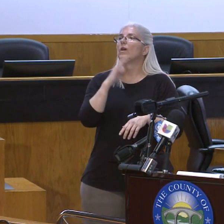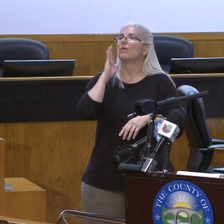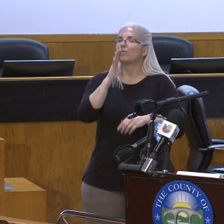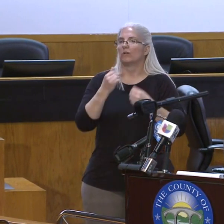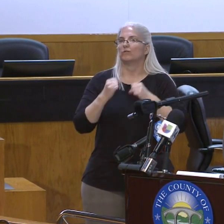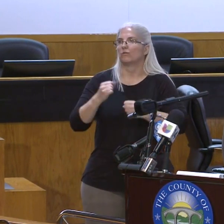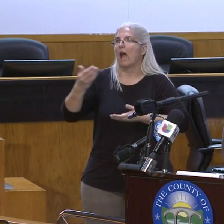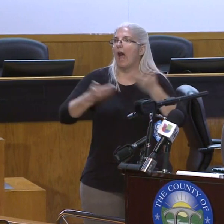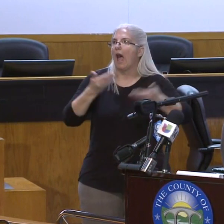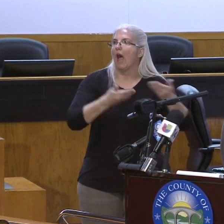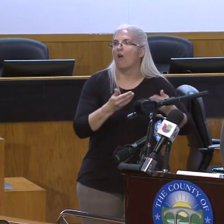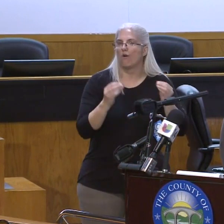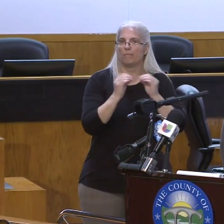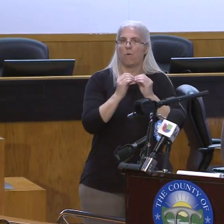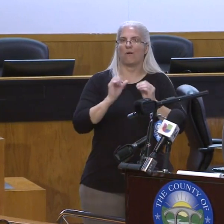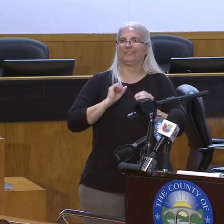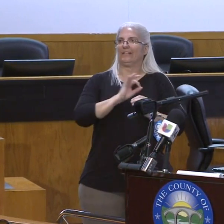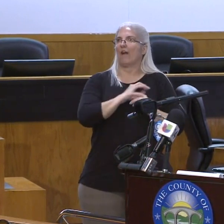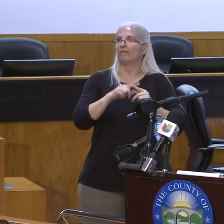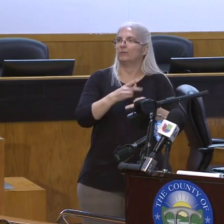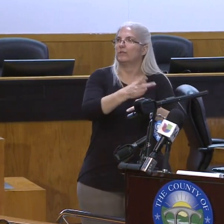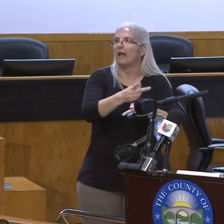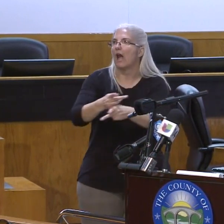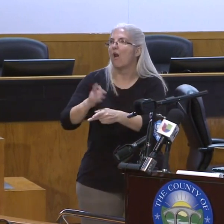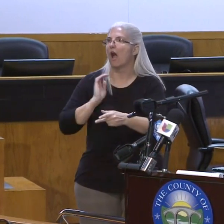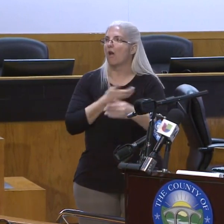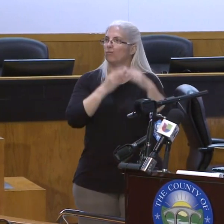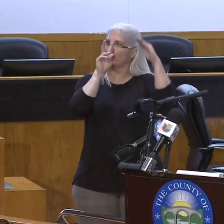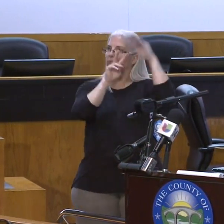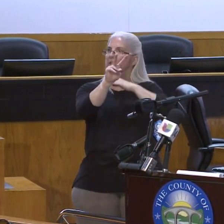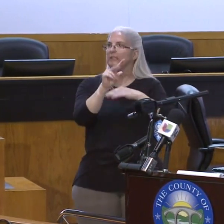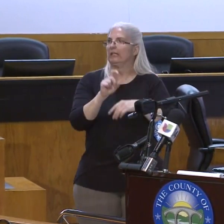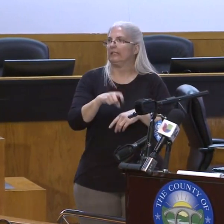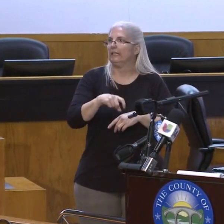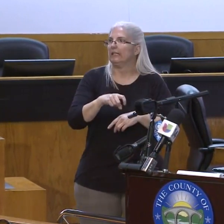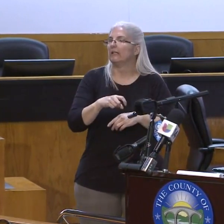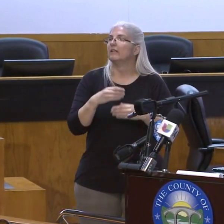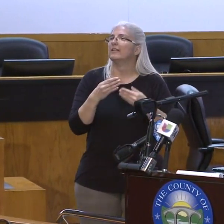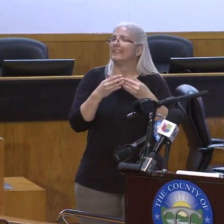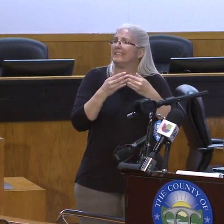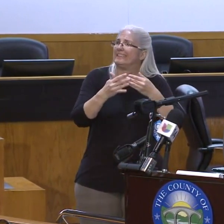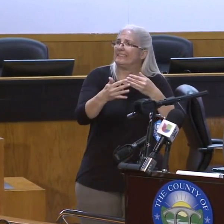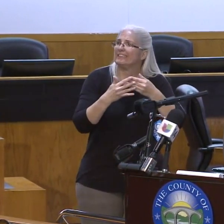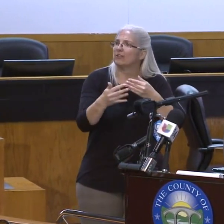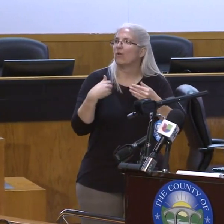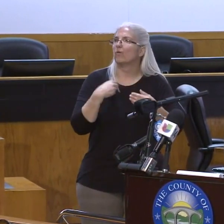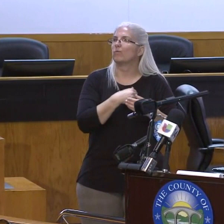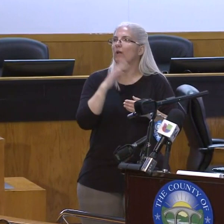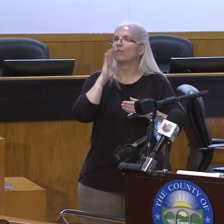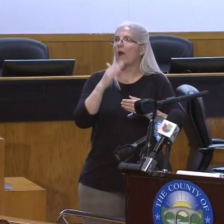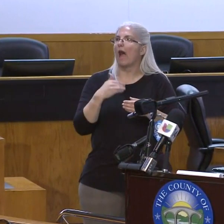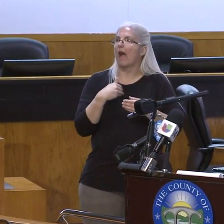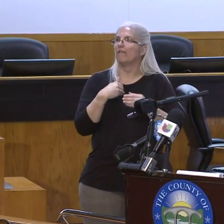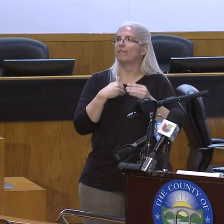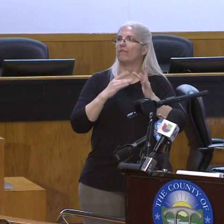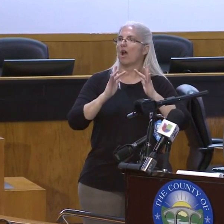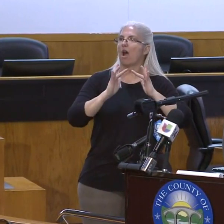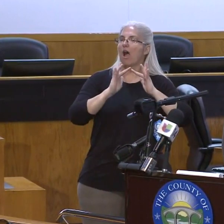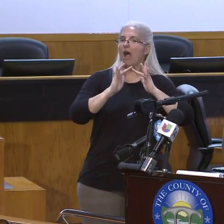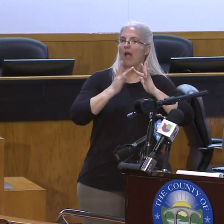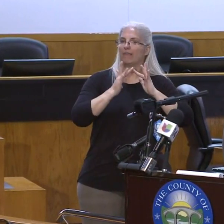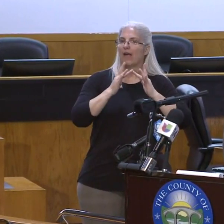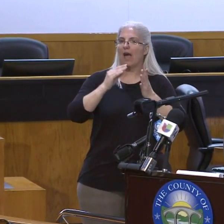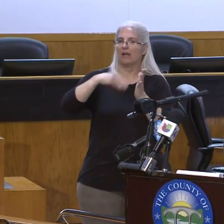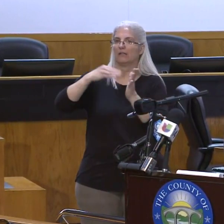Within the next couple of days, we will be releasing an online intake form for those in our community to express their interest and